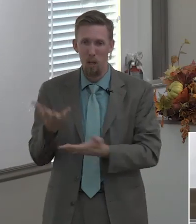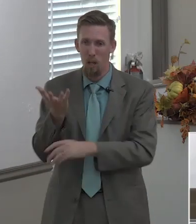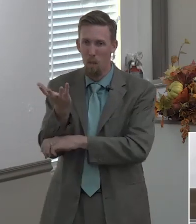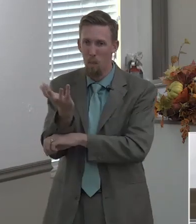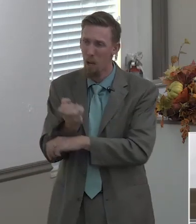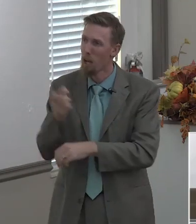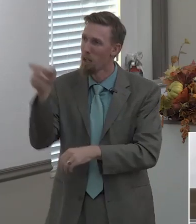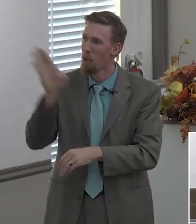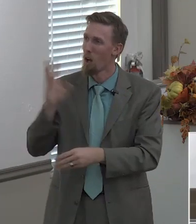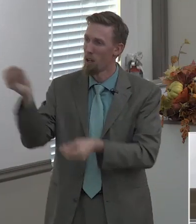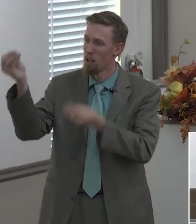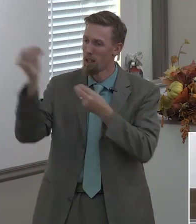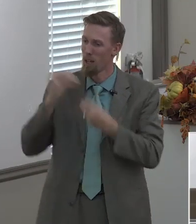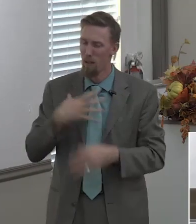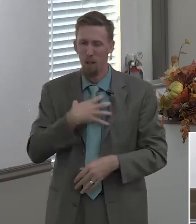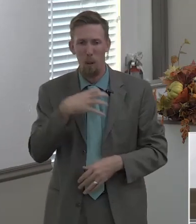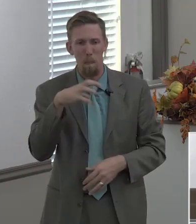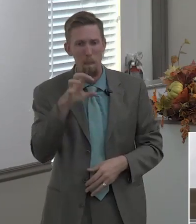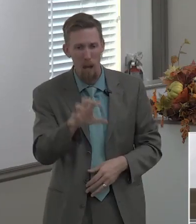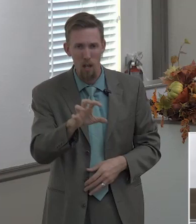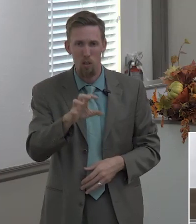you beg god to give you compassion